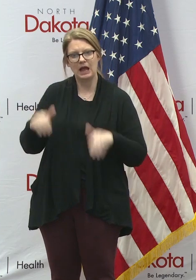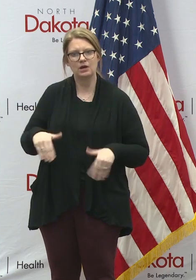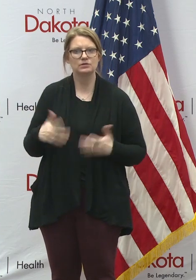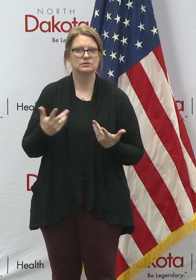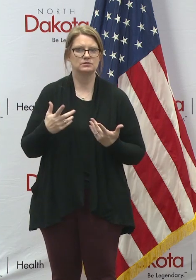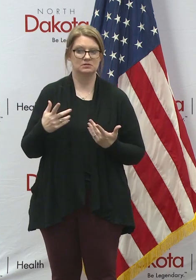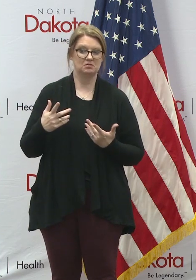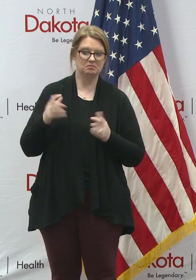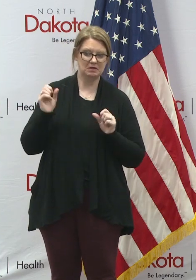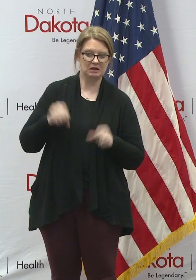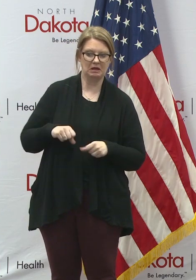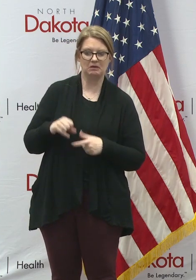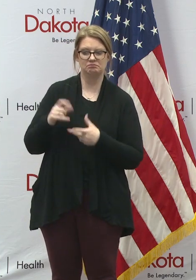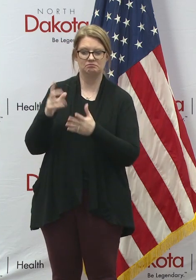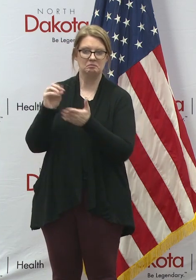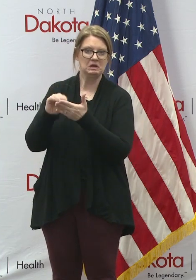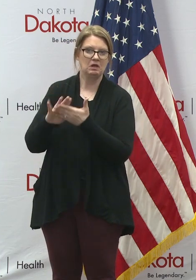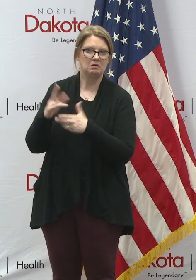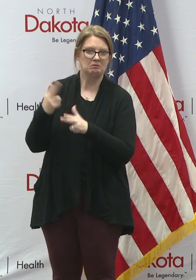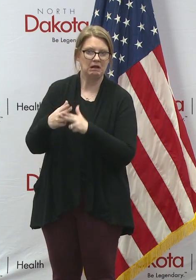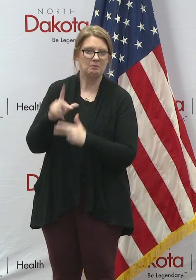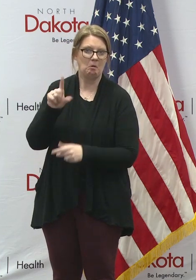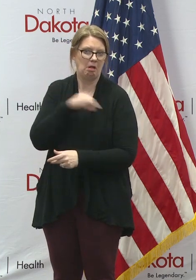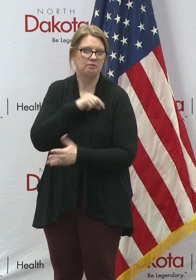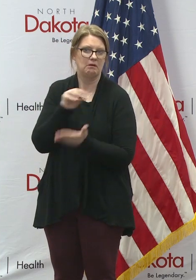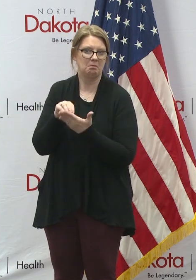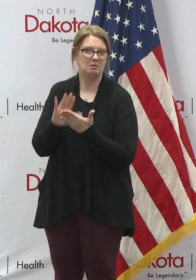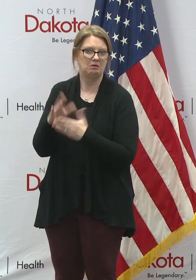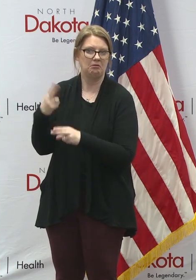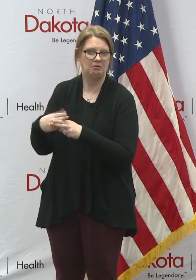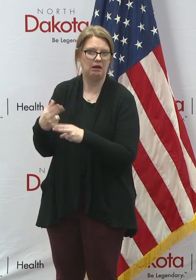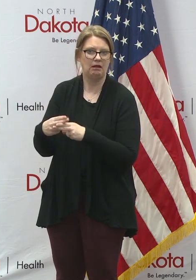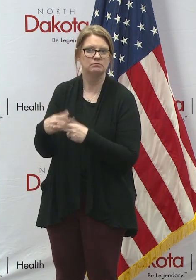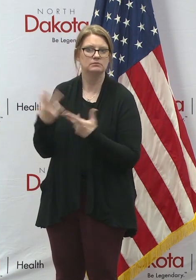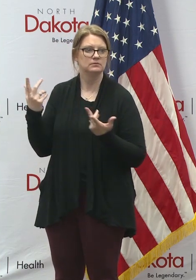qualified electors, or whatever. And then have those, uh,